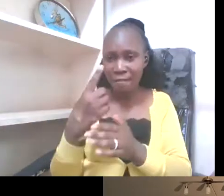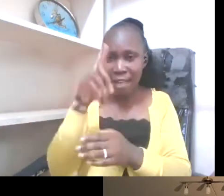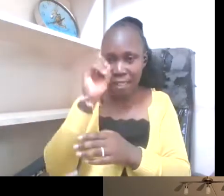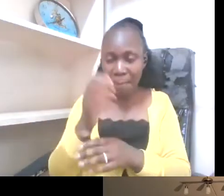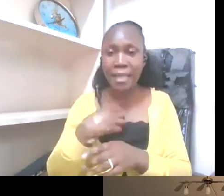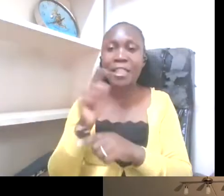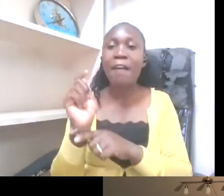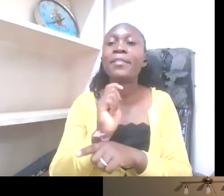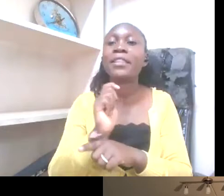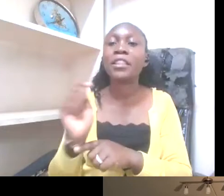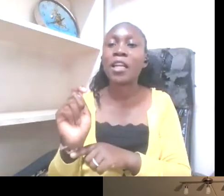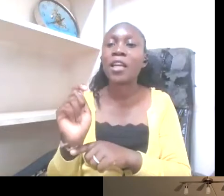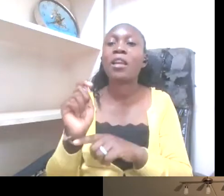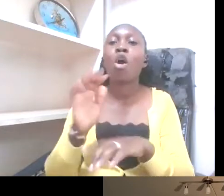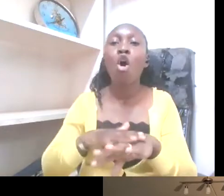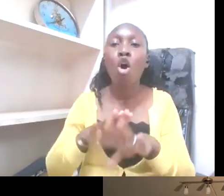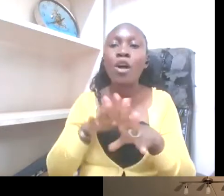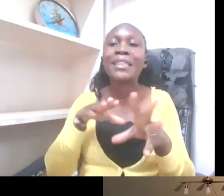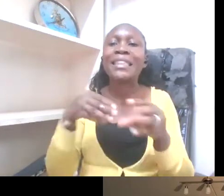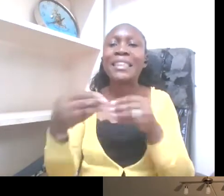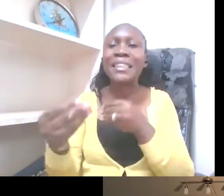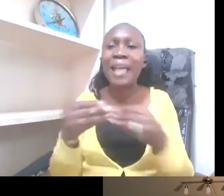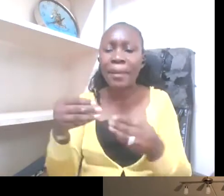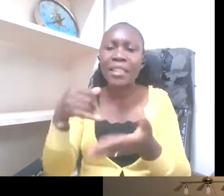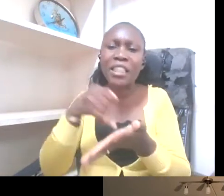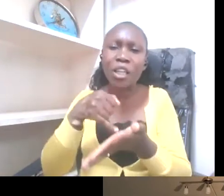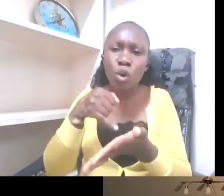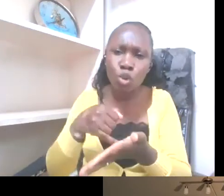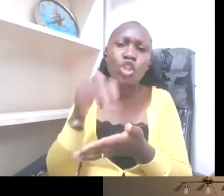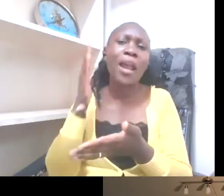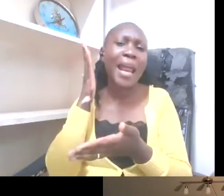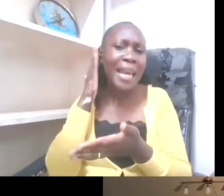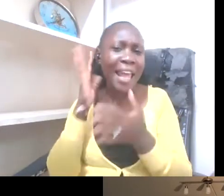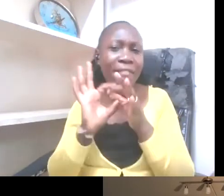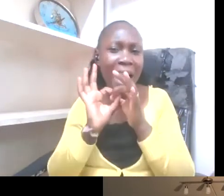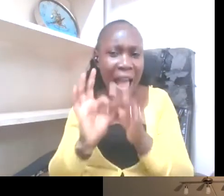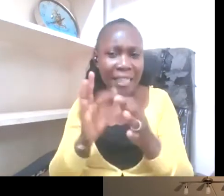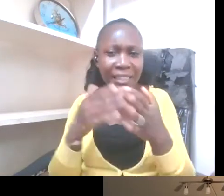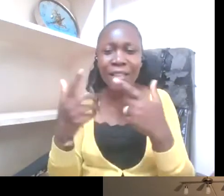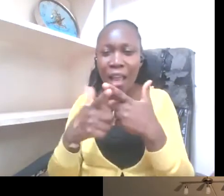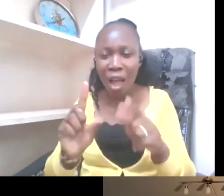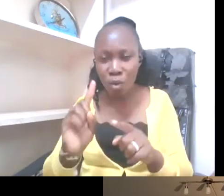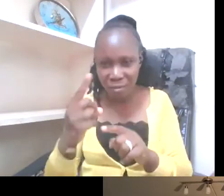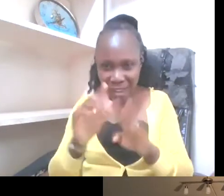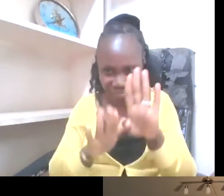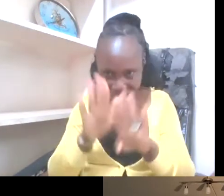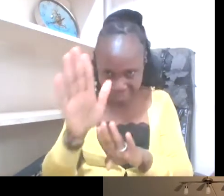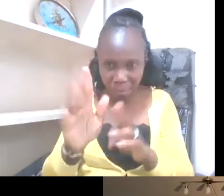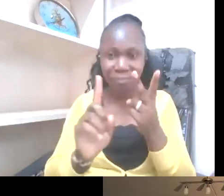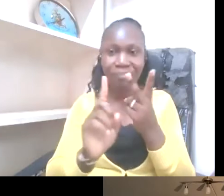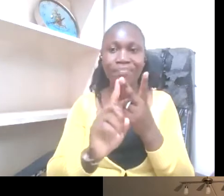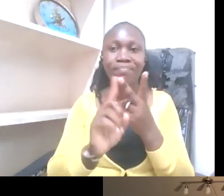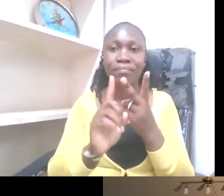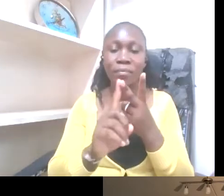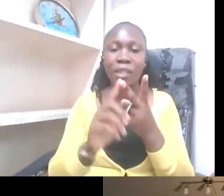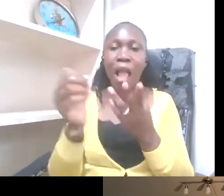disability inclusion, deaf culture and sign language would be the first step. Then secondly, the hiring of the hiring of